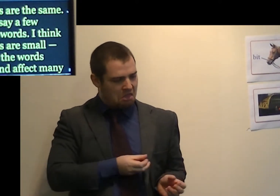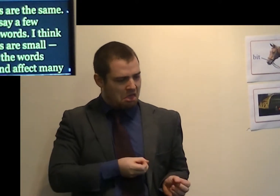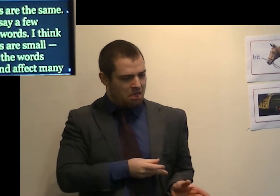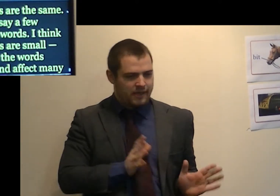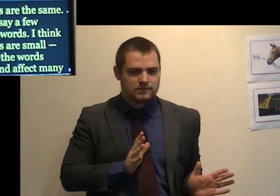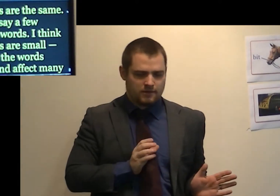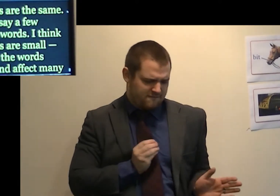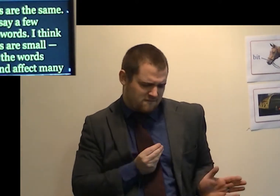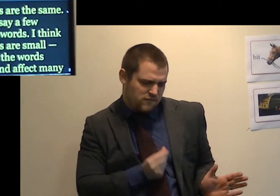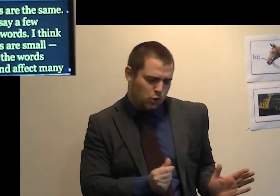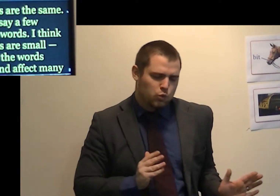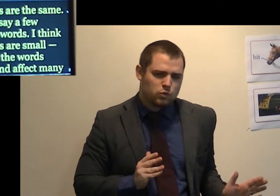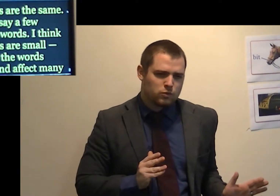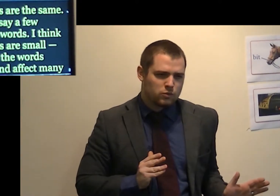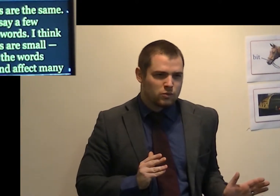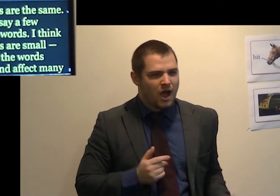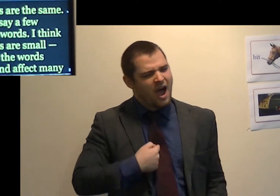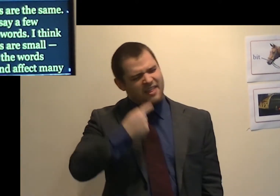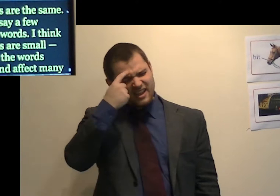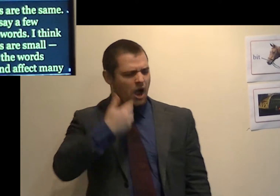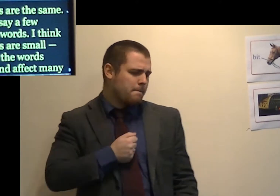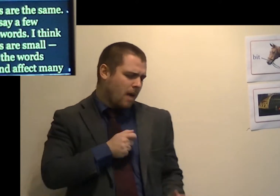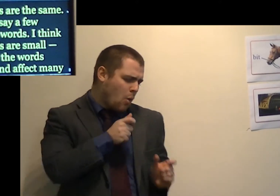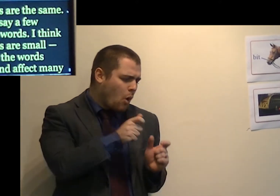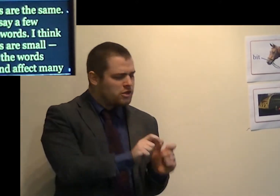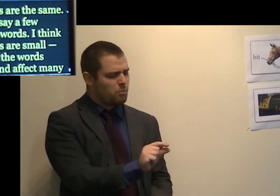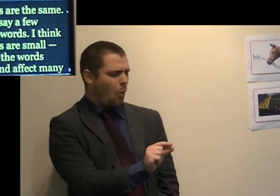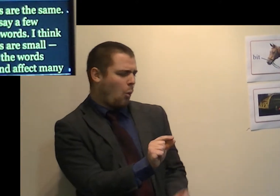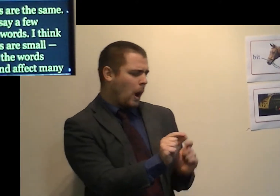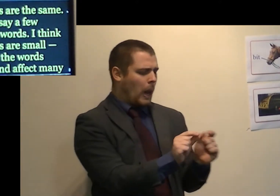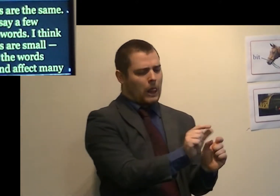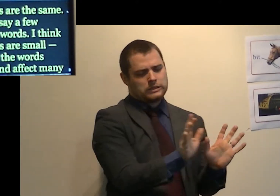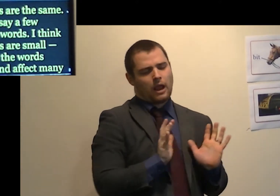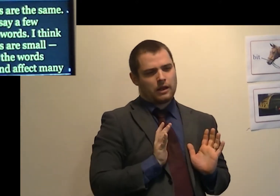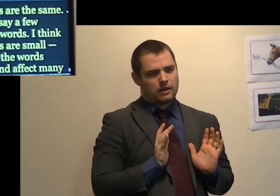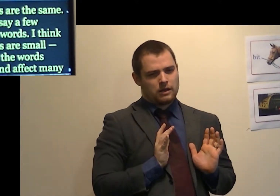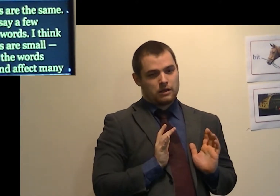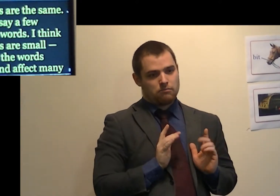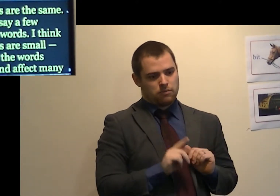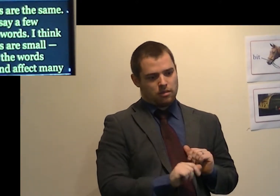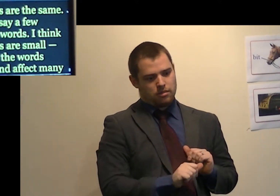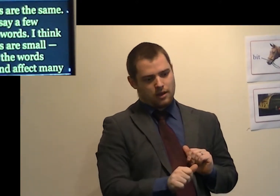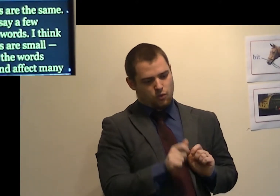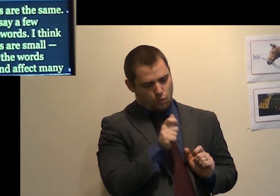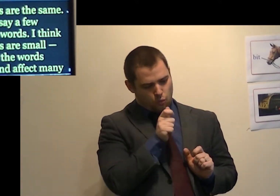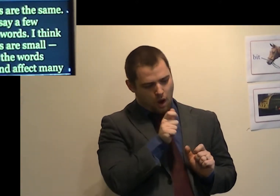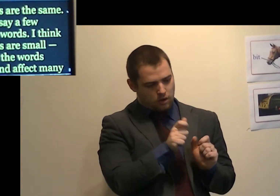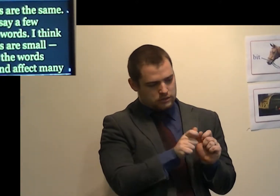I think my words are small, but then the words spread and